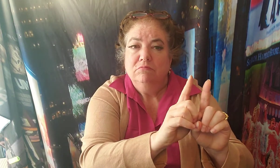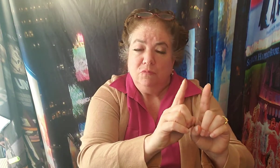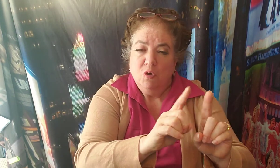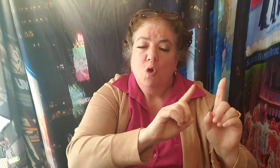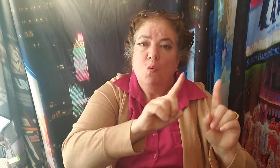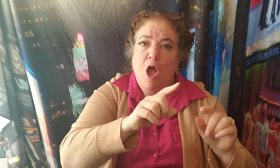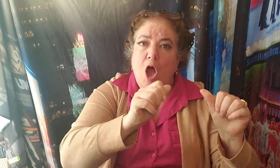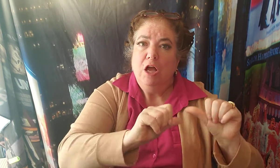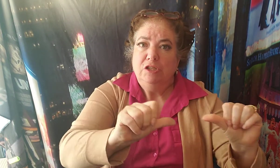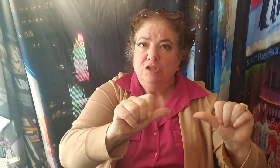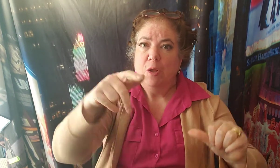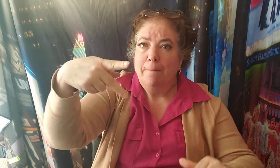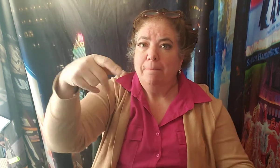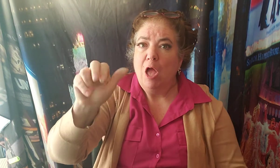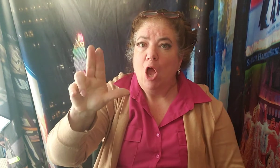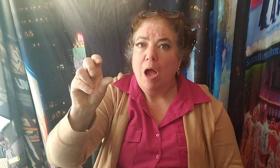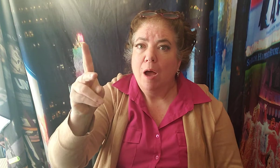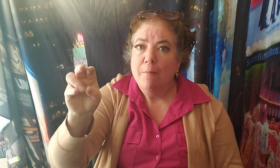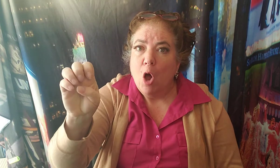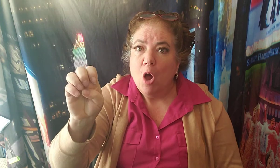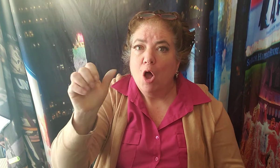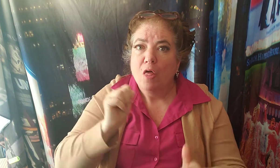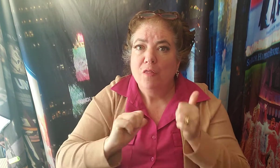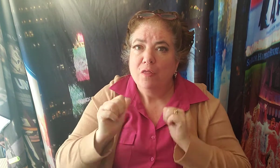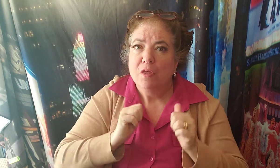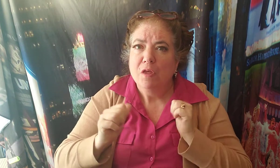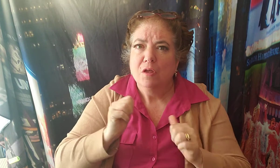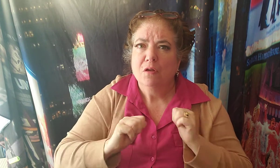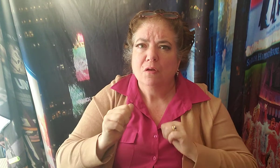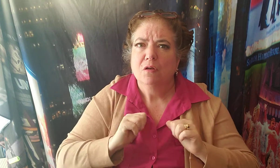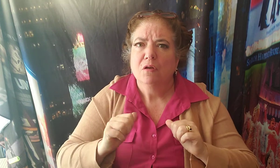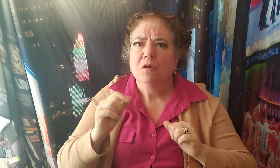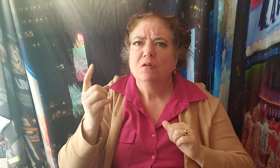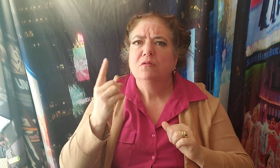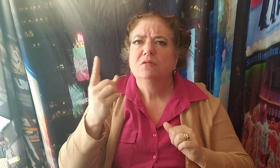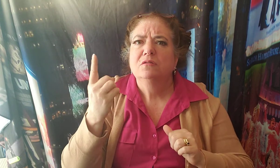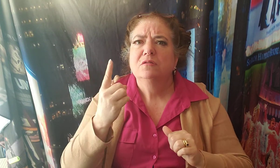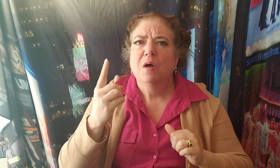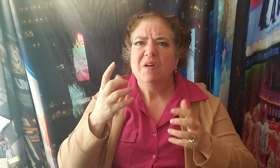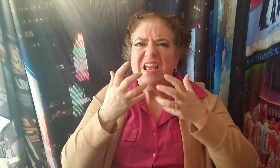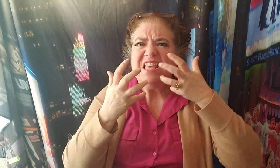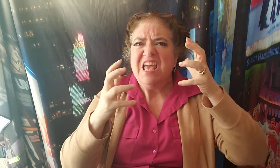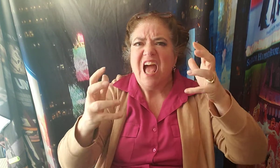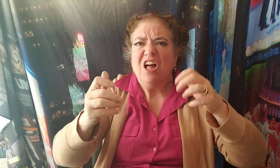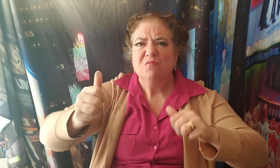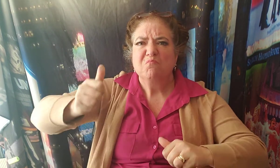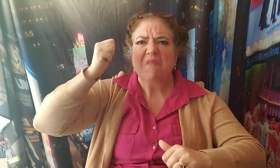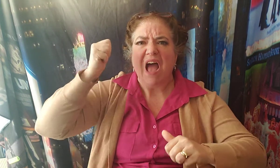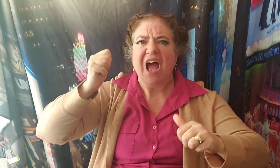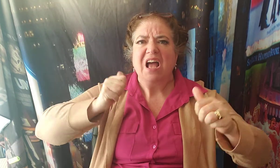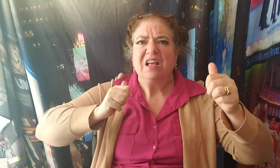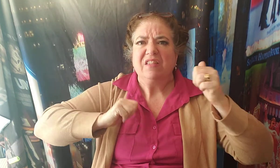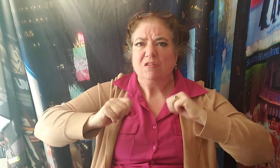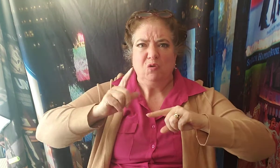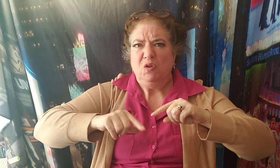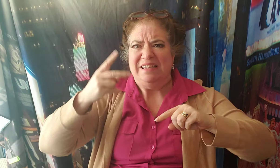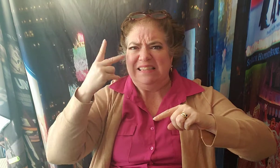dark in the back of the theater yelled out, can you sing? Sure, yeah,